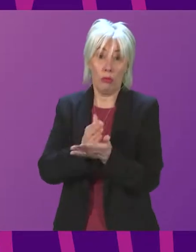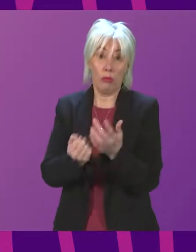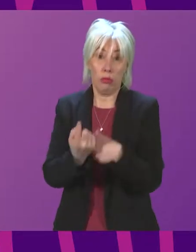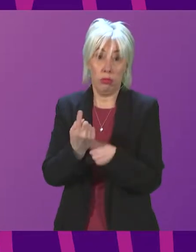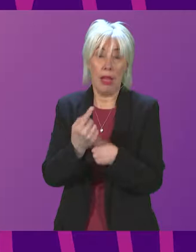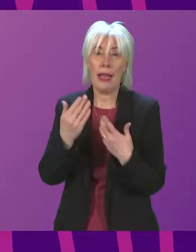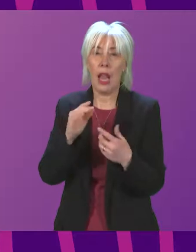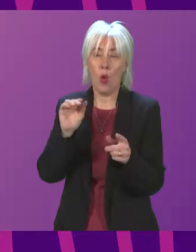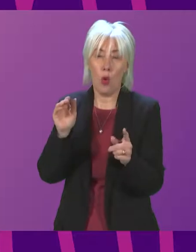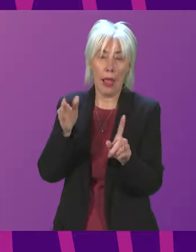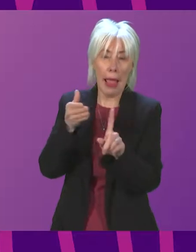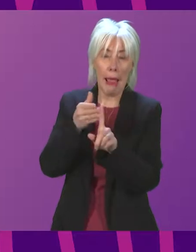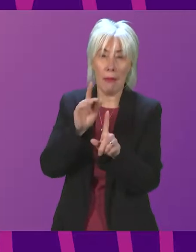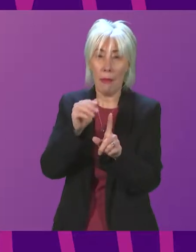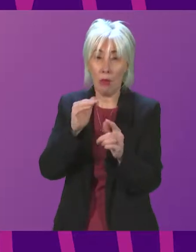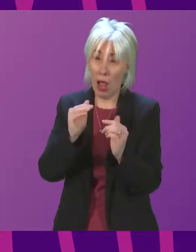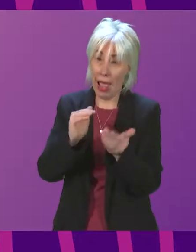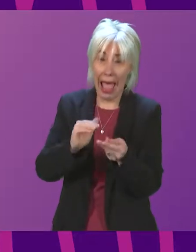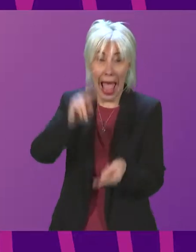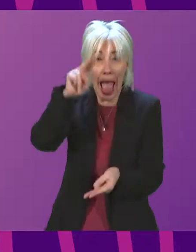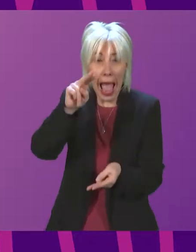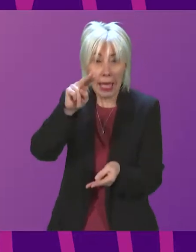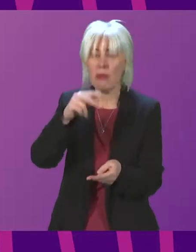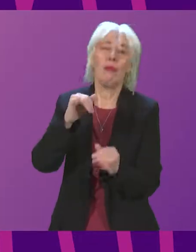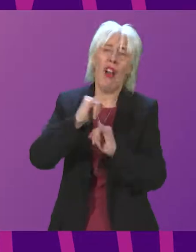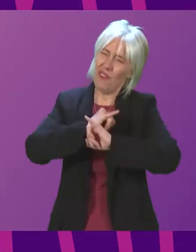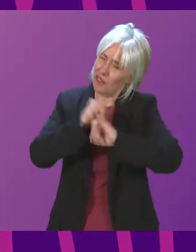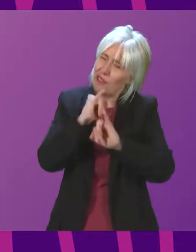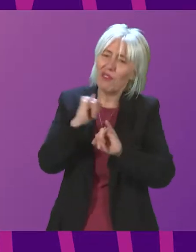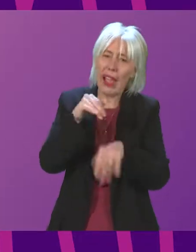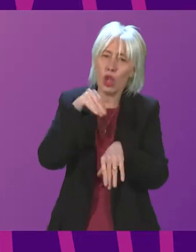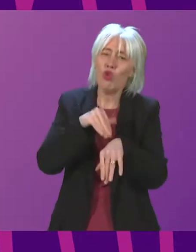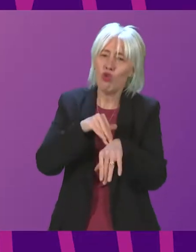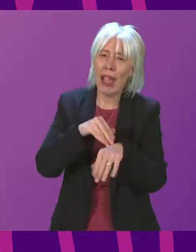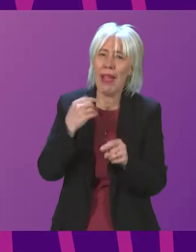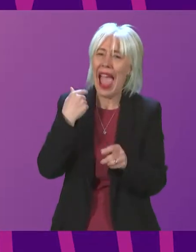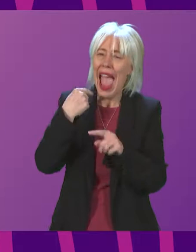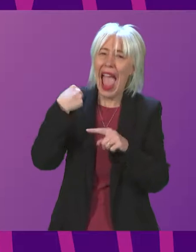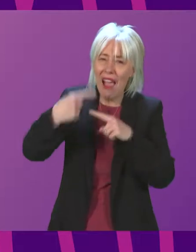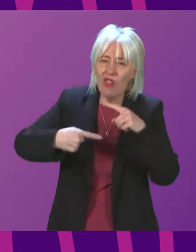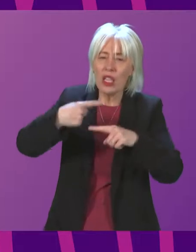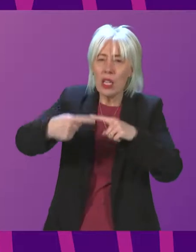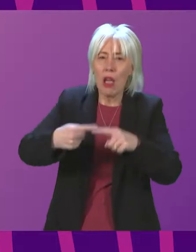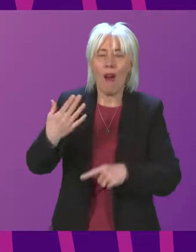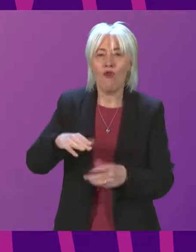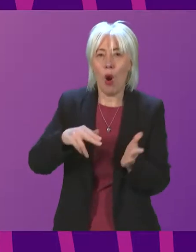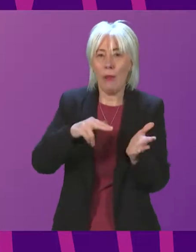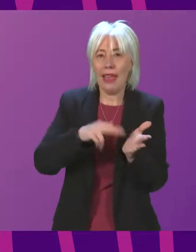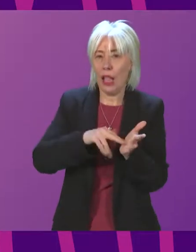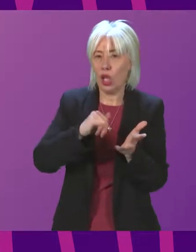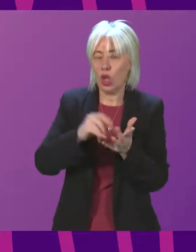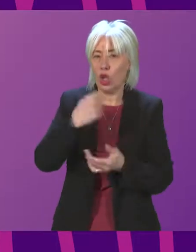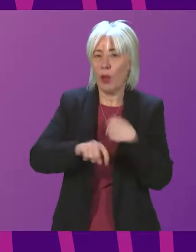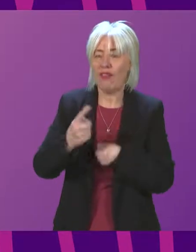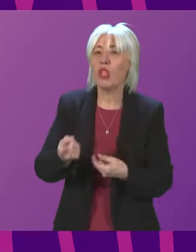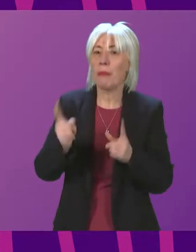reach a record high. In fact, violent crime has risen in every single year since Nicola Sturgeon was made First